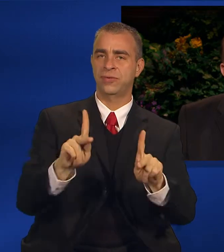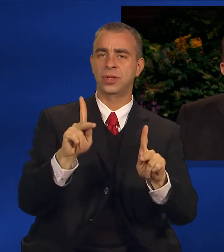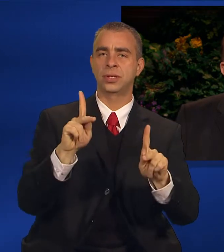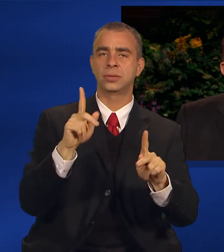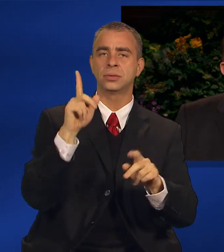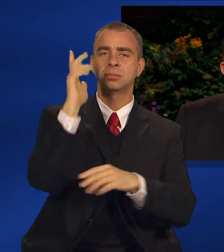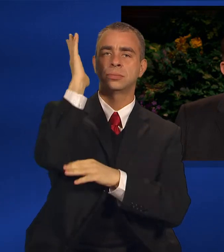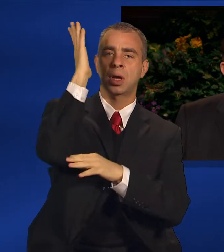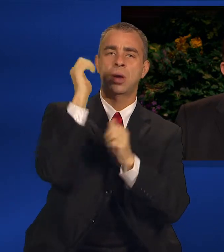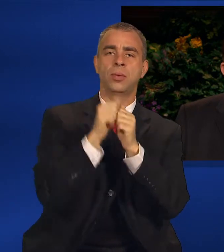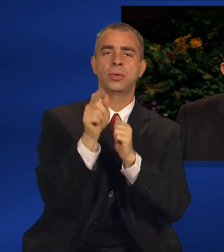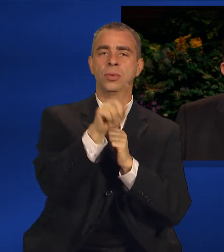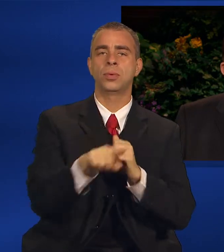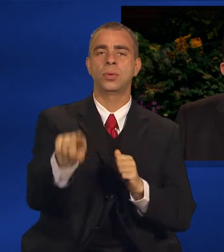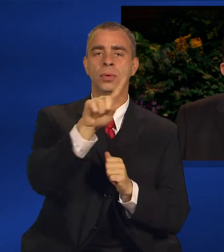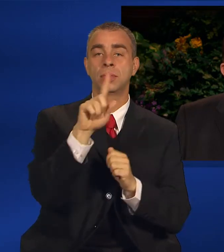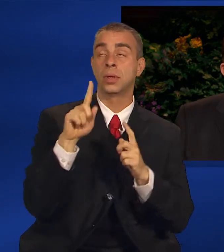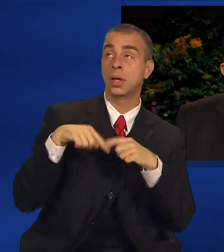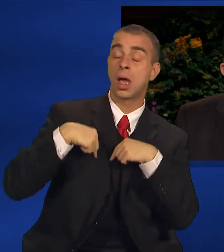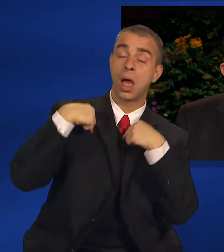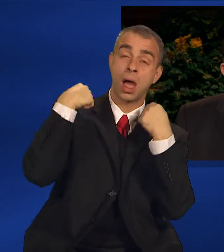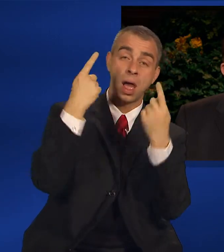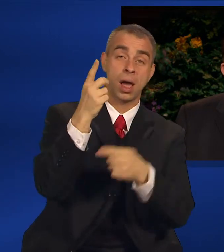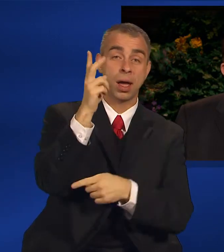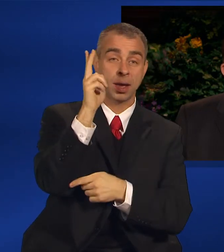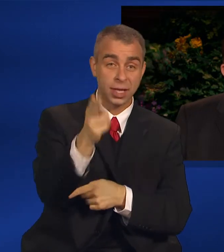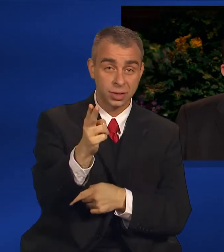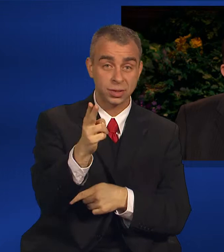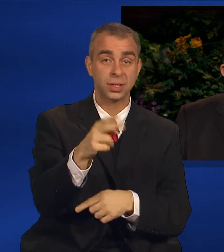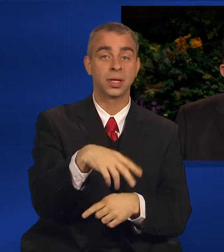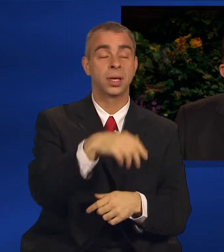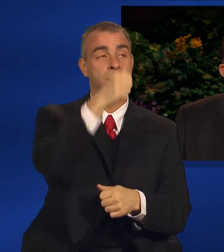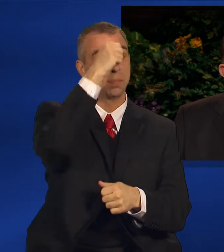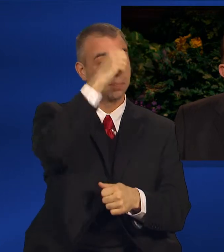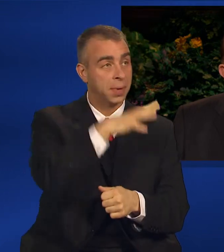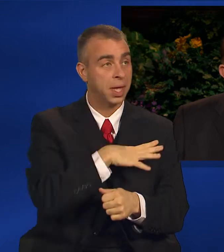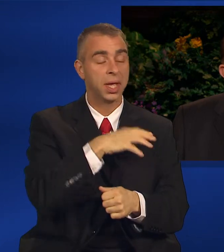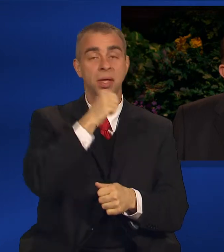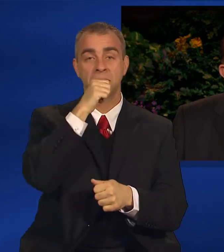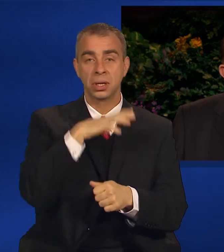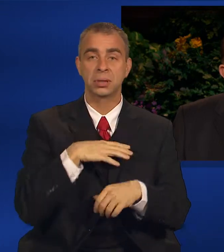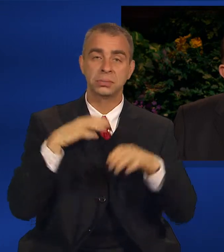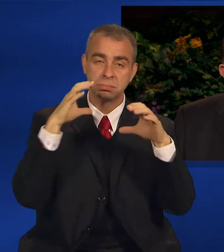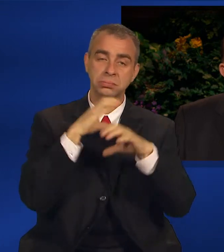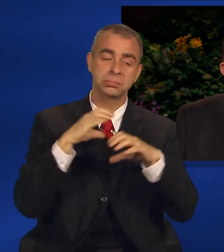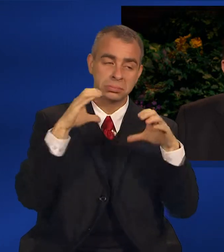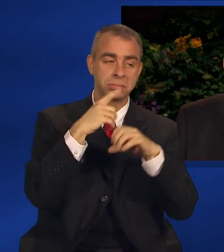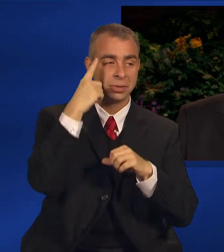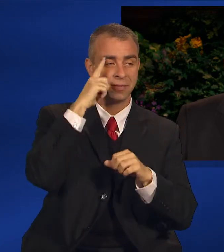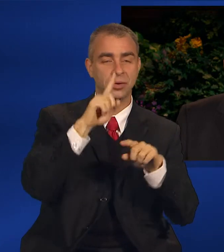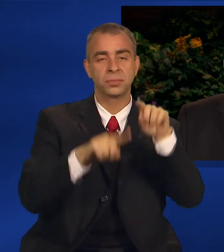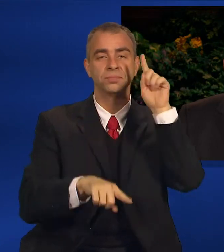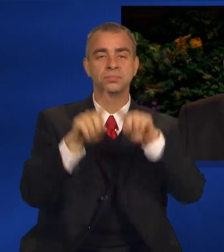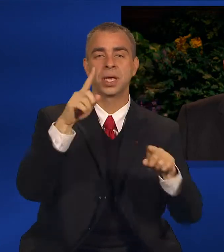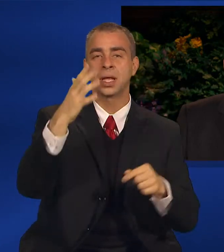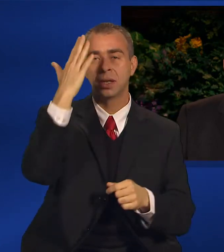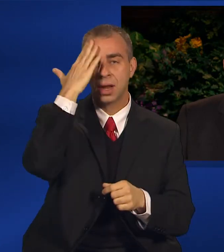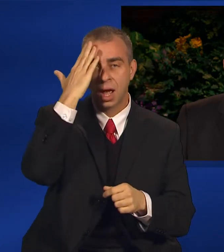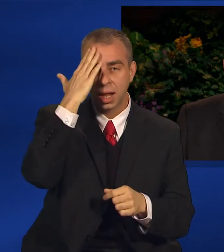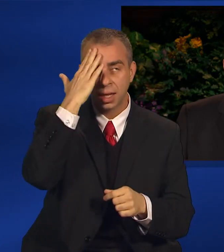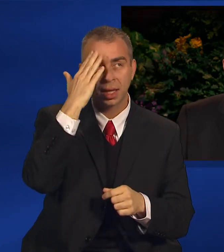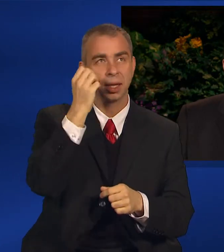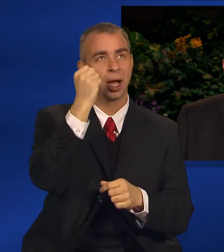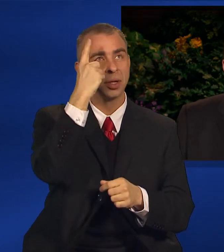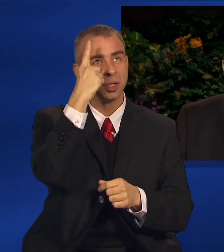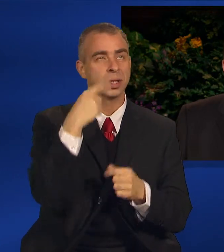Throughout the ages, men and women have sought for knowledge and understanding concerning this mortal